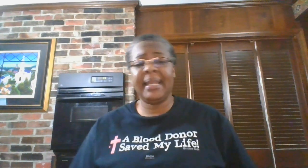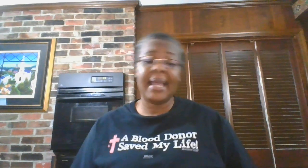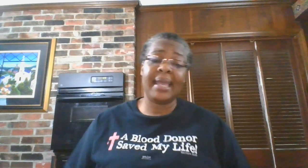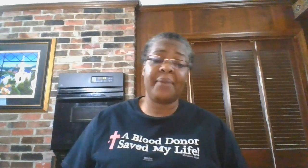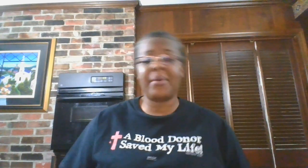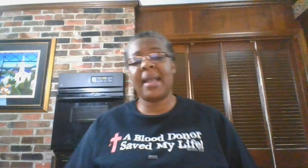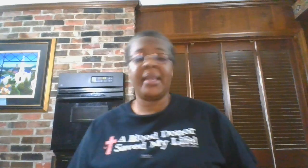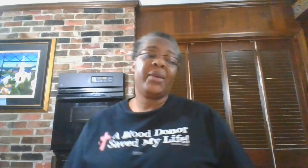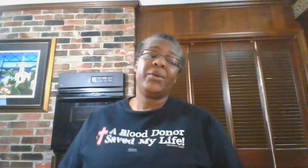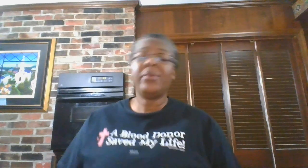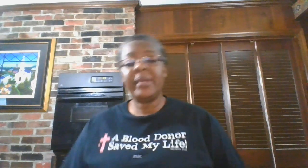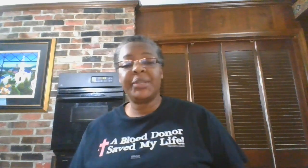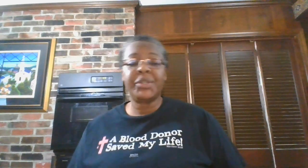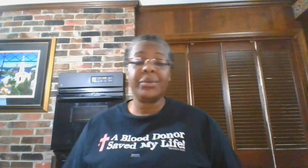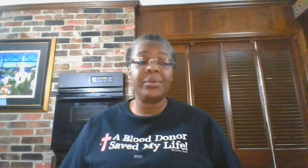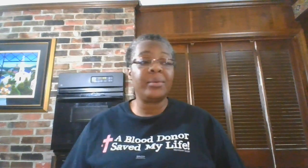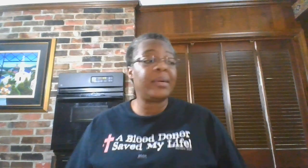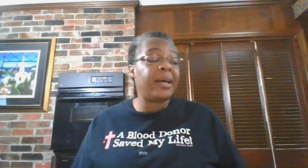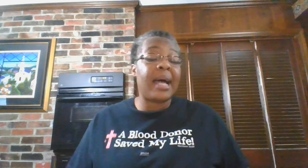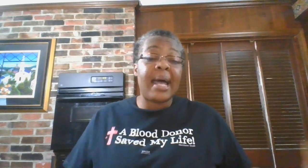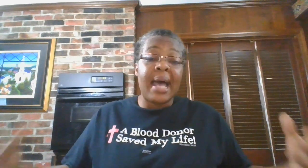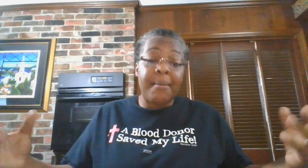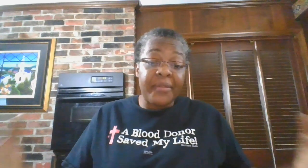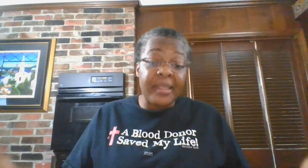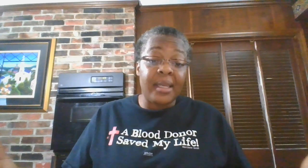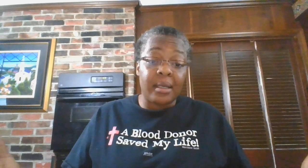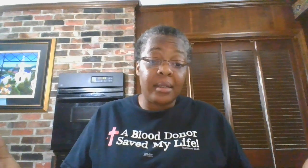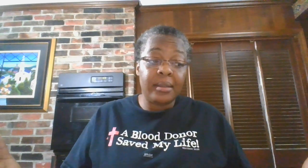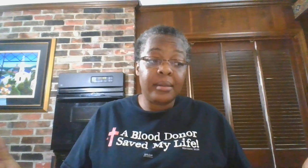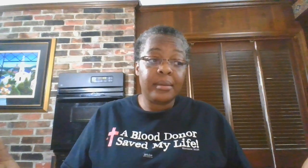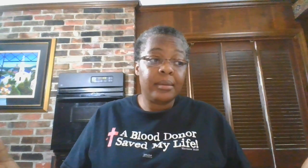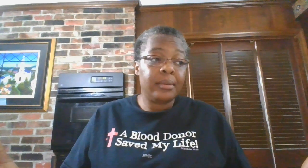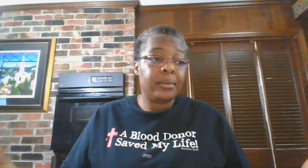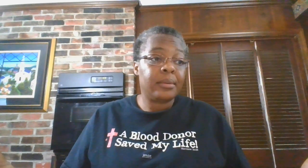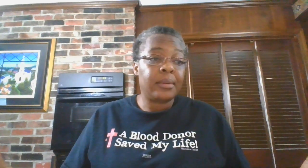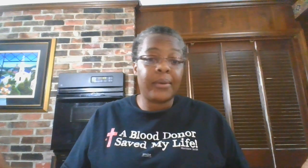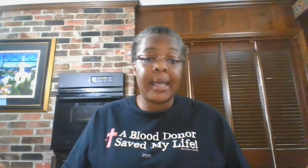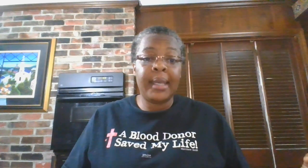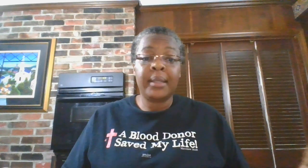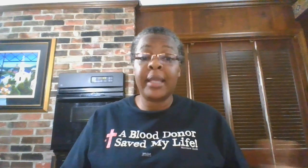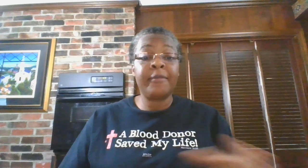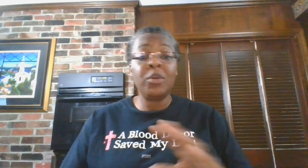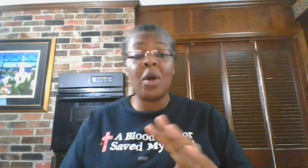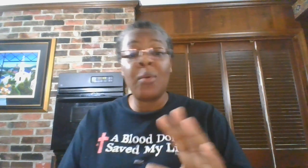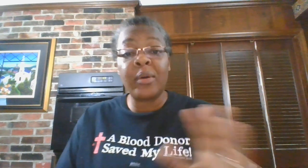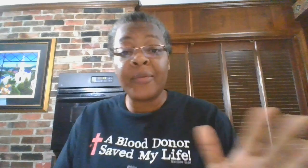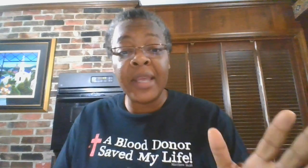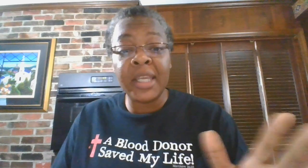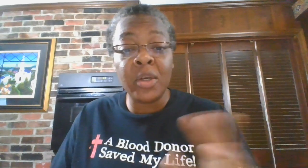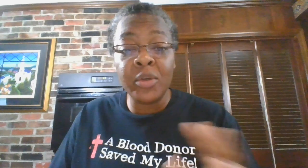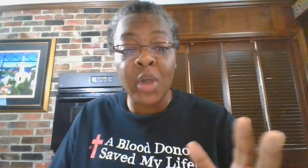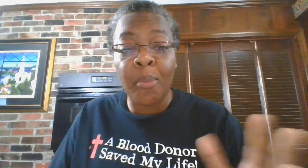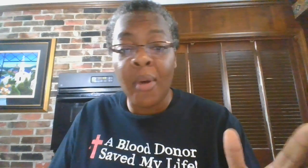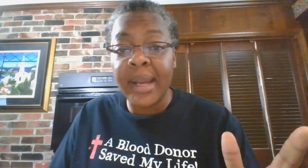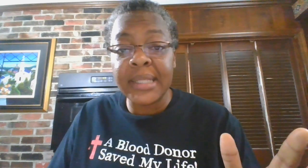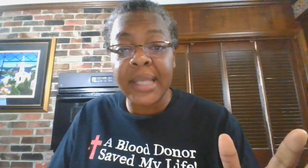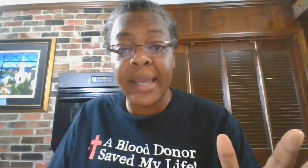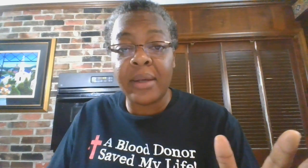lying? Why? Who is you? Well, I'm a thinker. Okay. Now, if you don't want to think, use your brain cells.